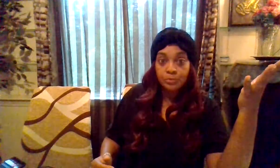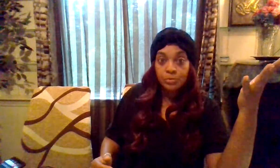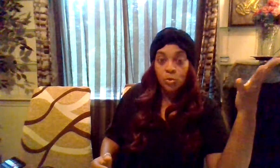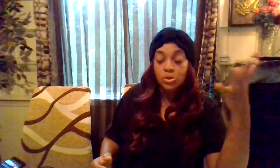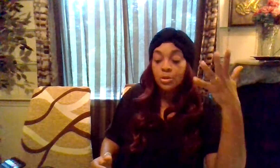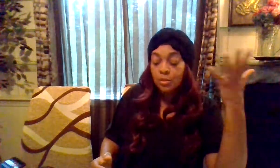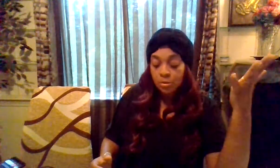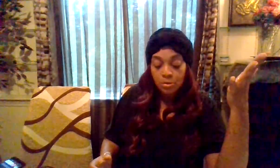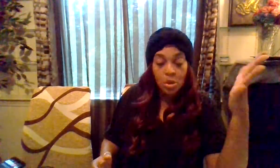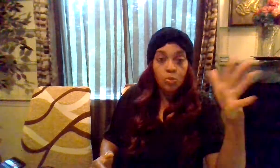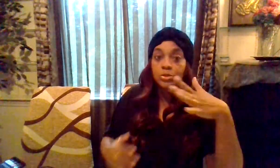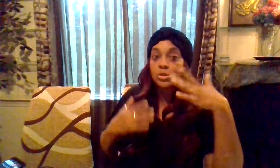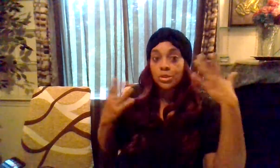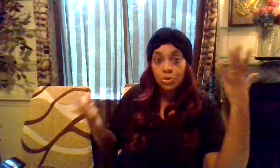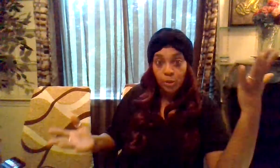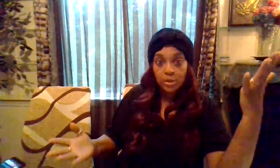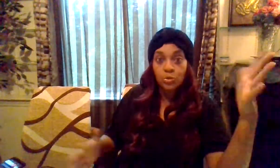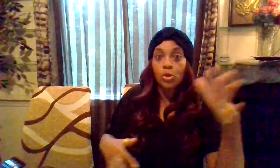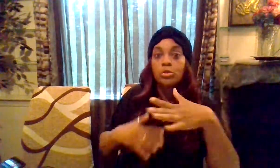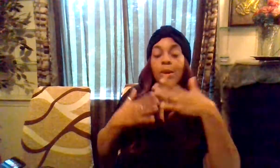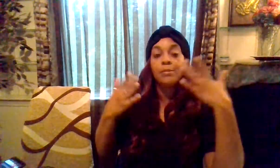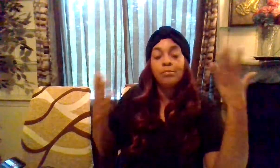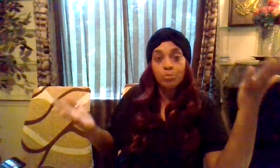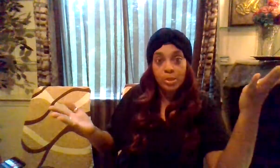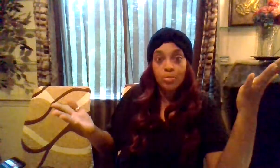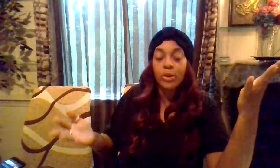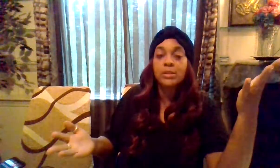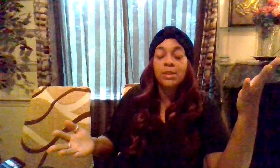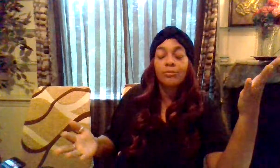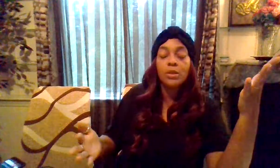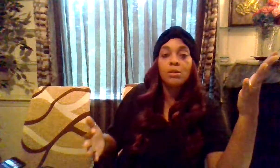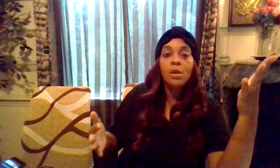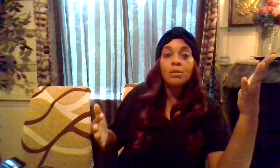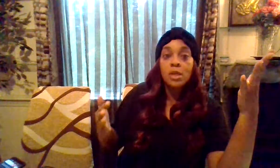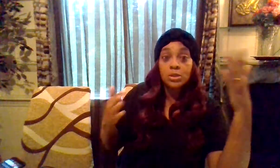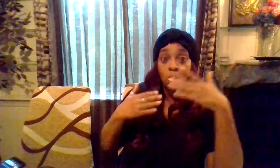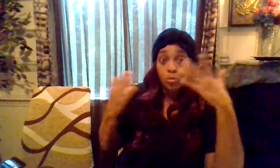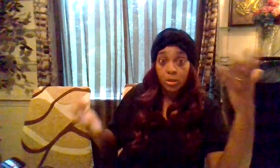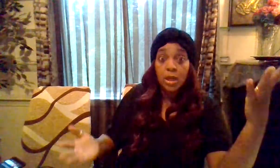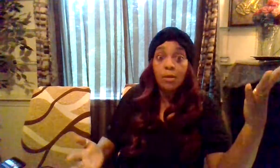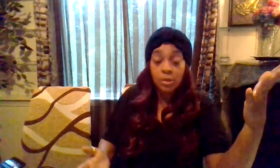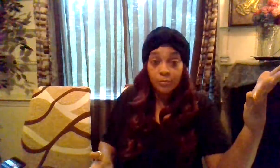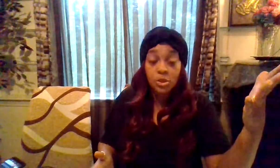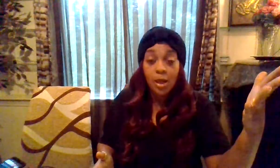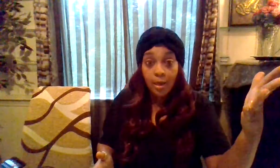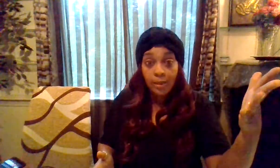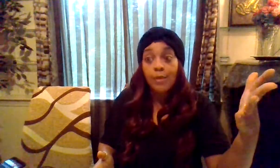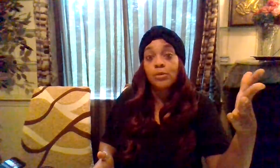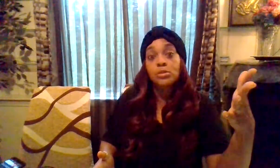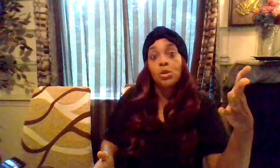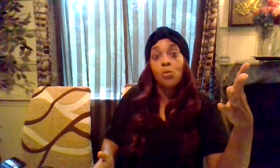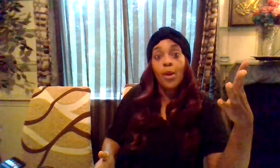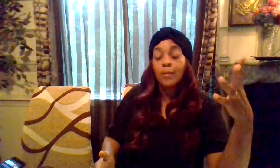which uh you know with your situation where you may be bringing something that is going to really uplift your life in a certain way